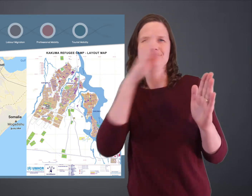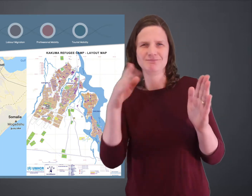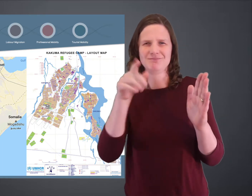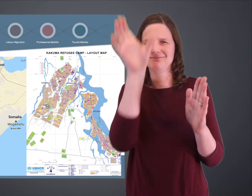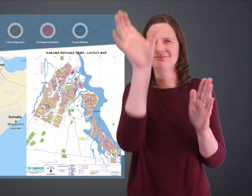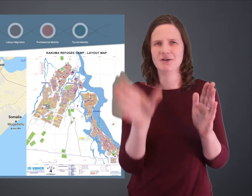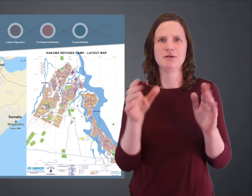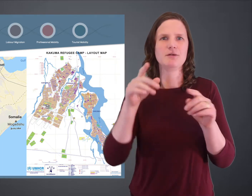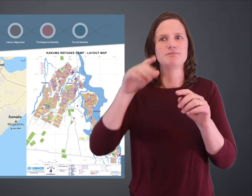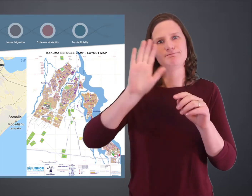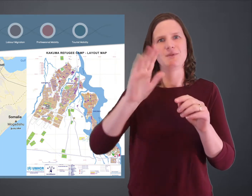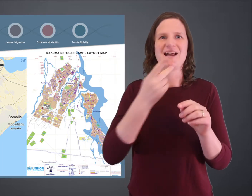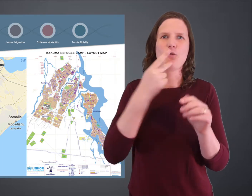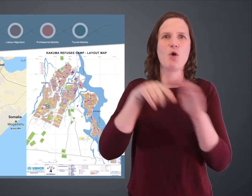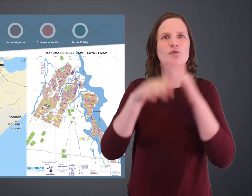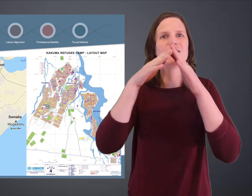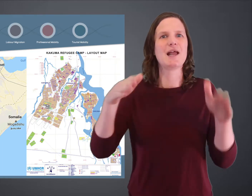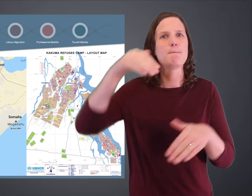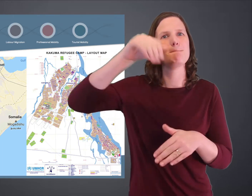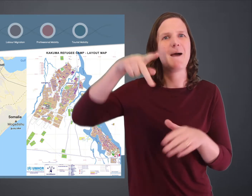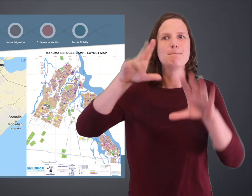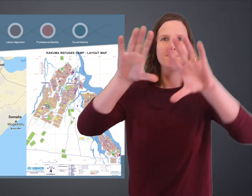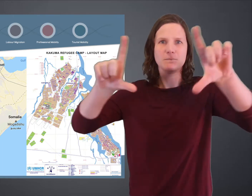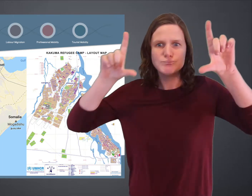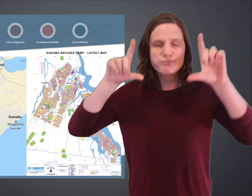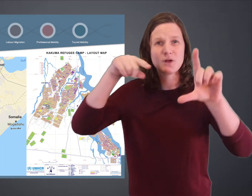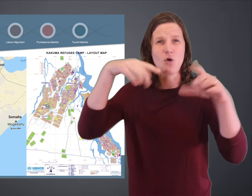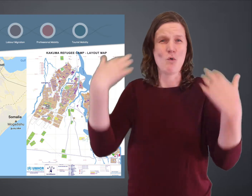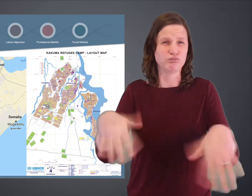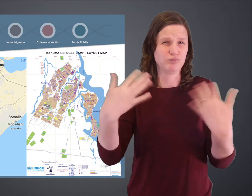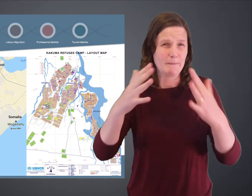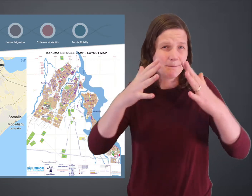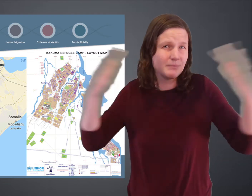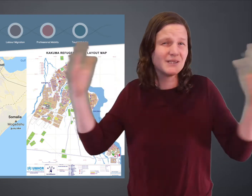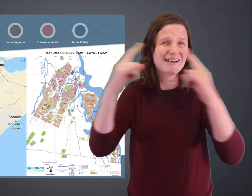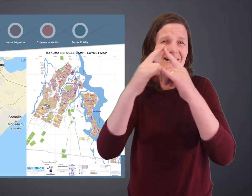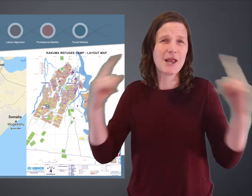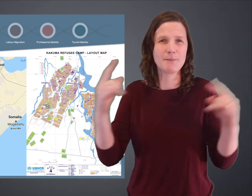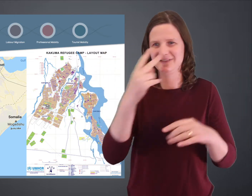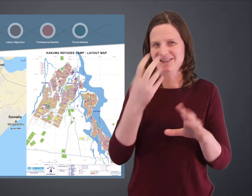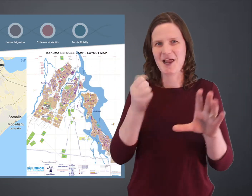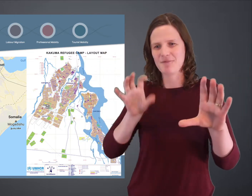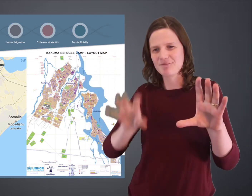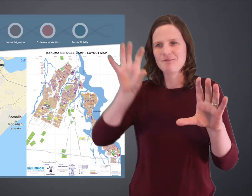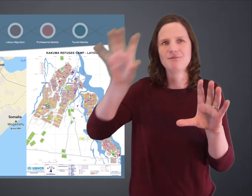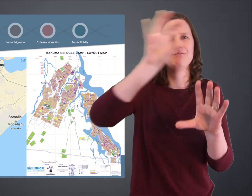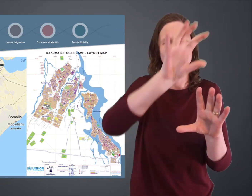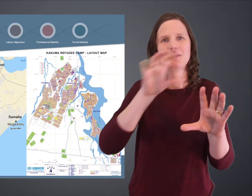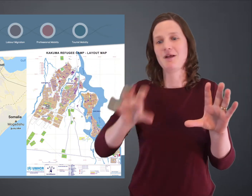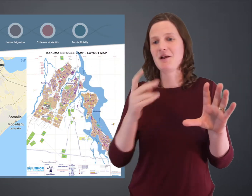You can see next to the map of Kenya is an illustration of Kakuma refugee camp. You can see the extent of it, it's very large,